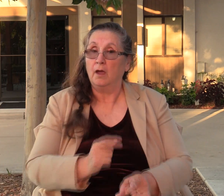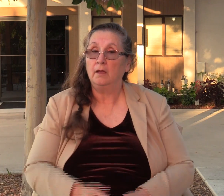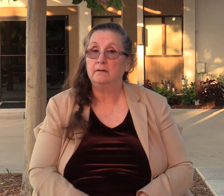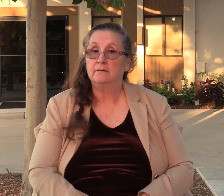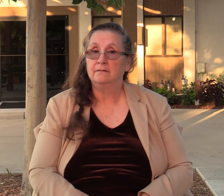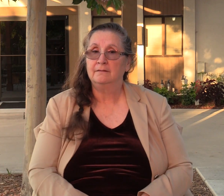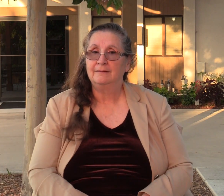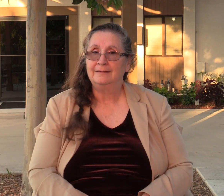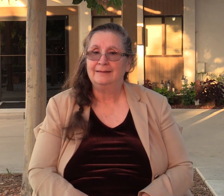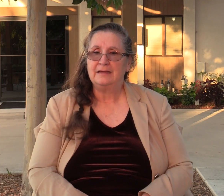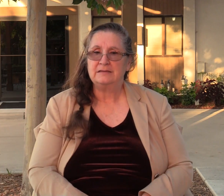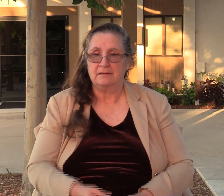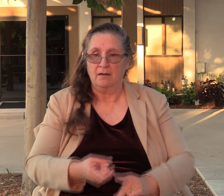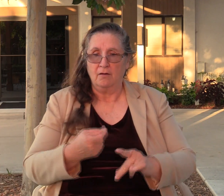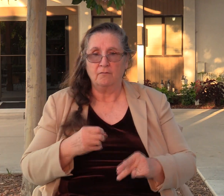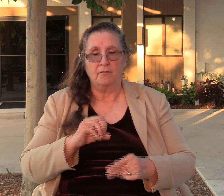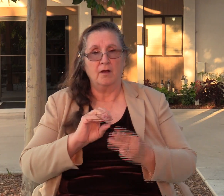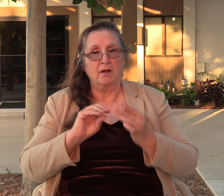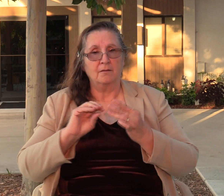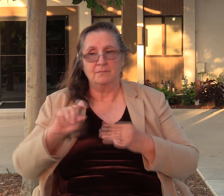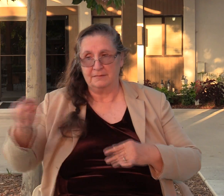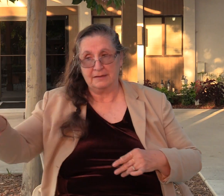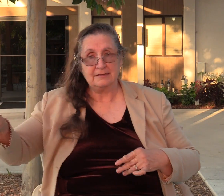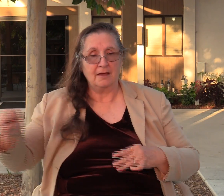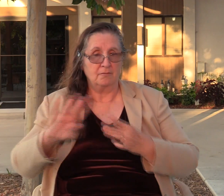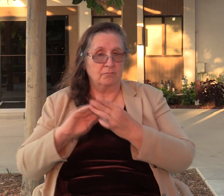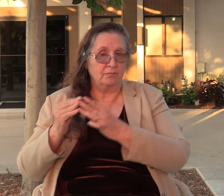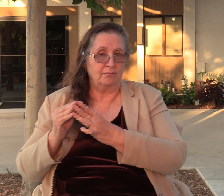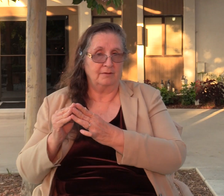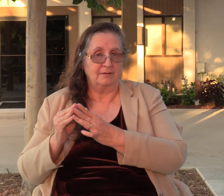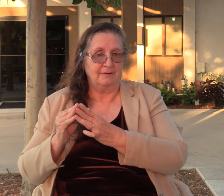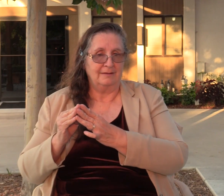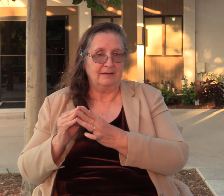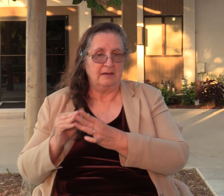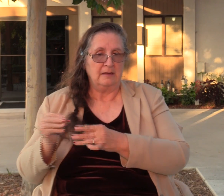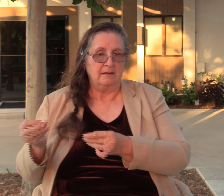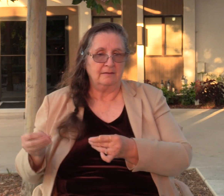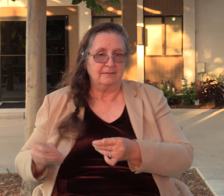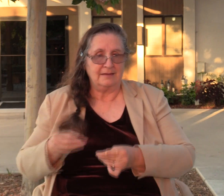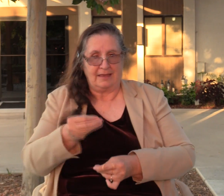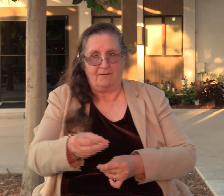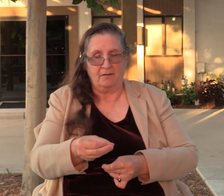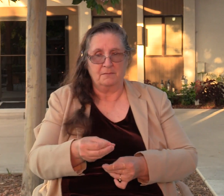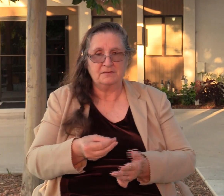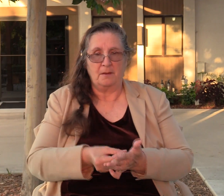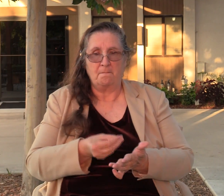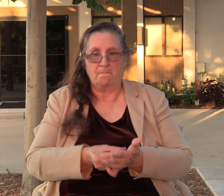Shechemite. And so they kick him down with some startup money. Okay, 70 shekels of silver.